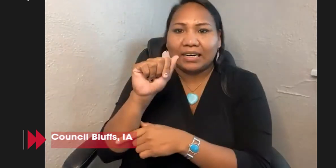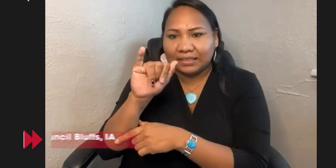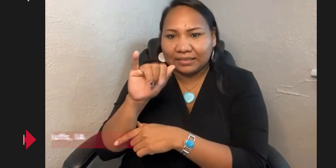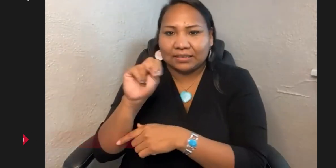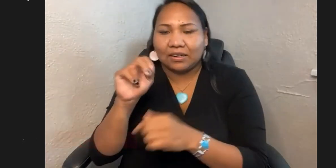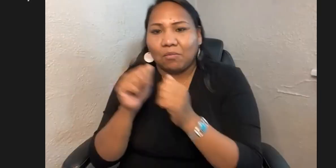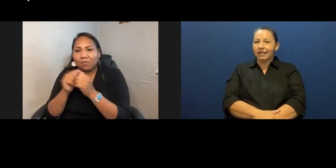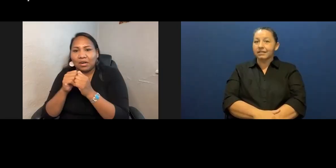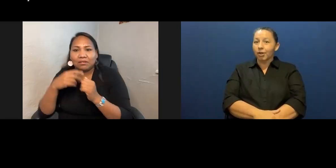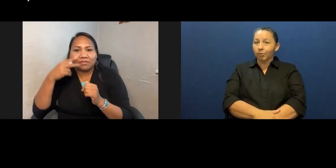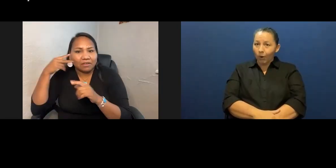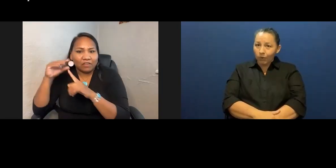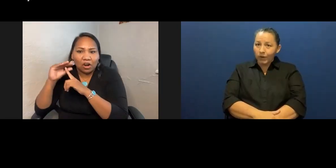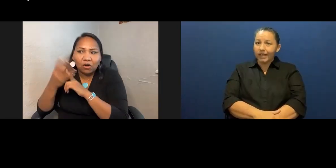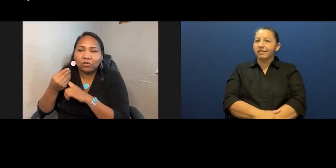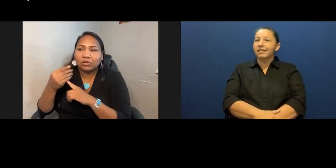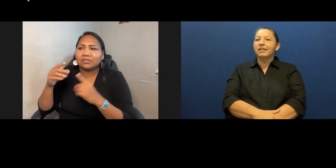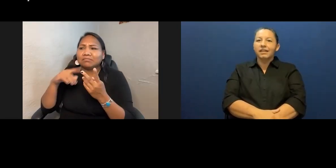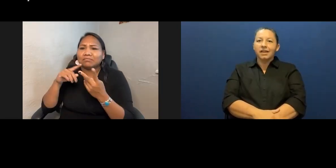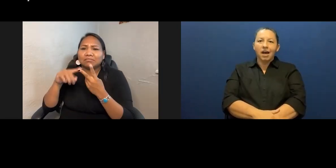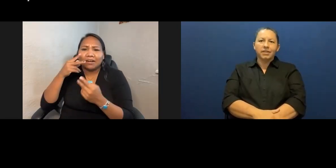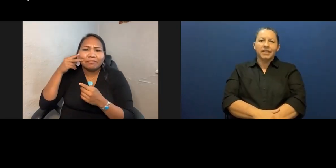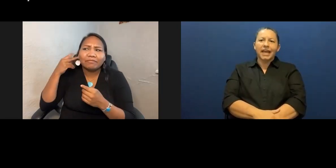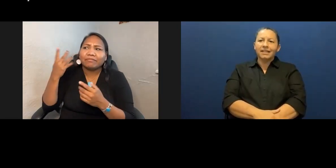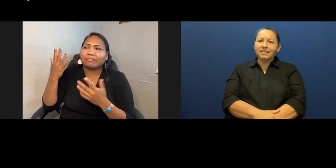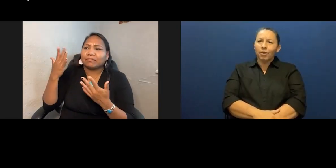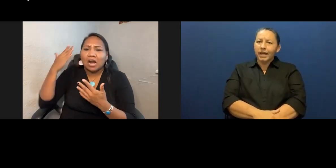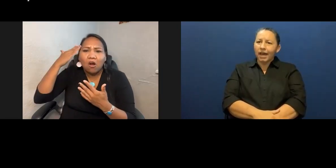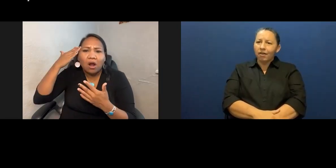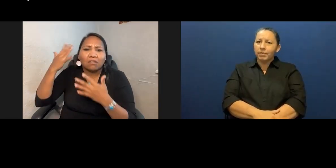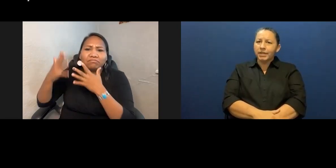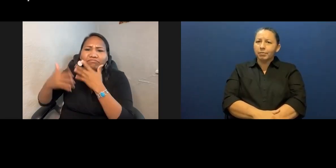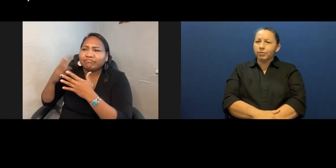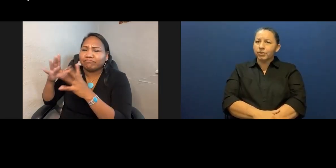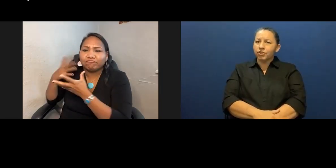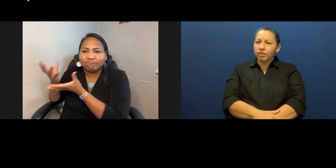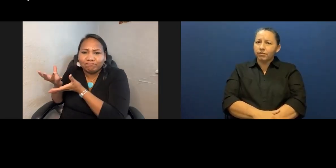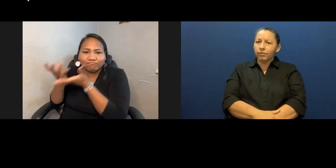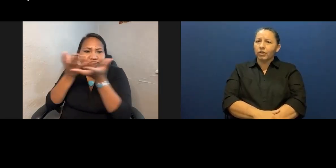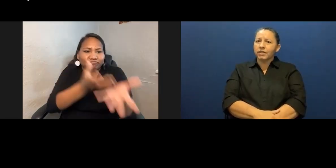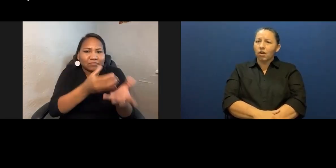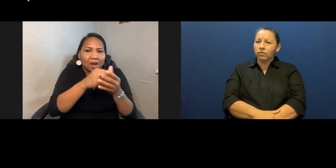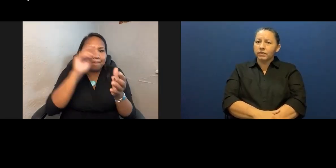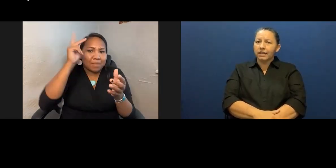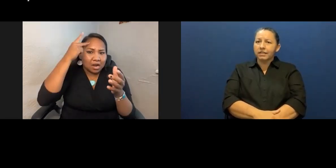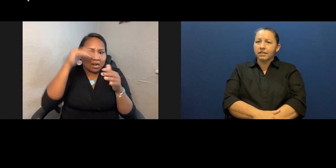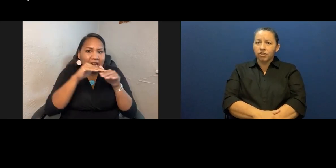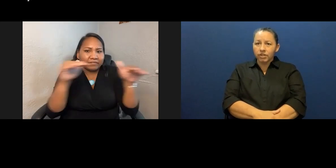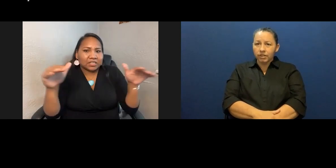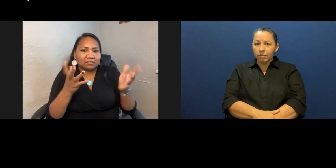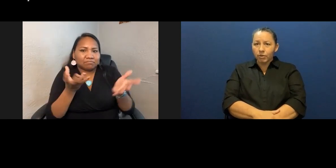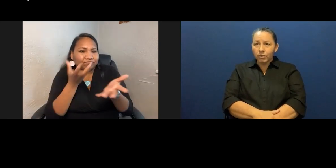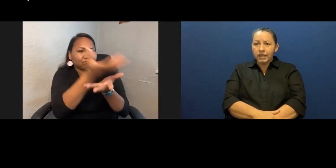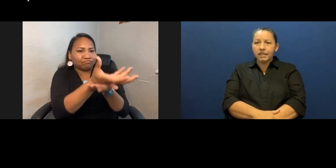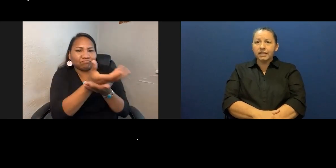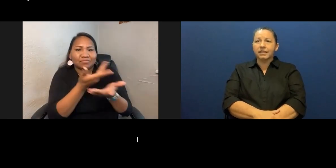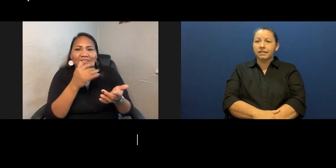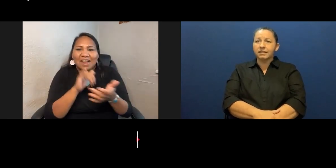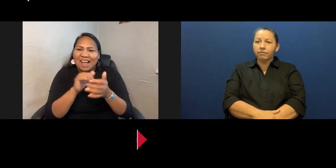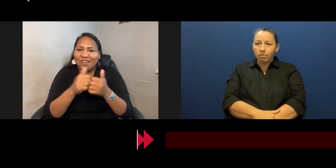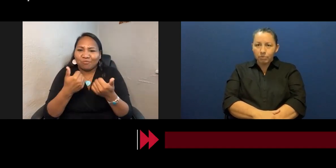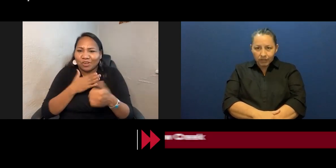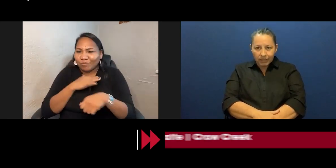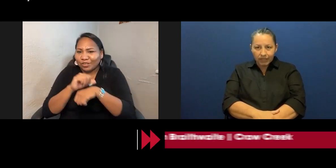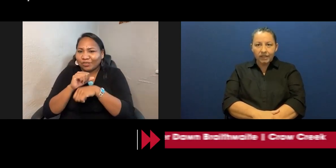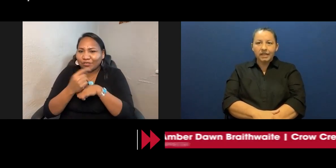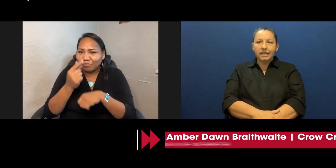within the process as I grow and the gains that we have been able to achieve for ourselves as an Indigenous community and